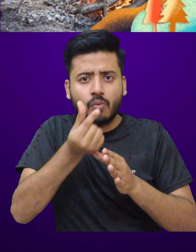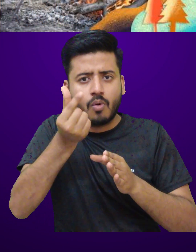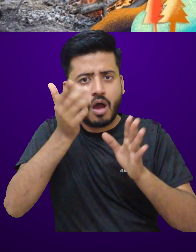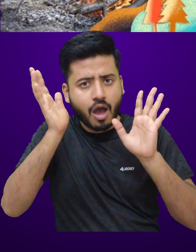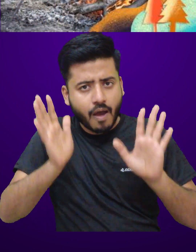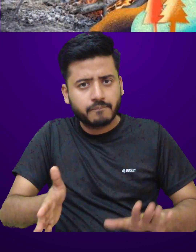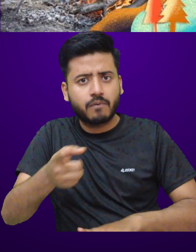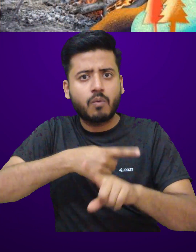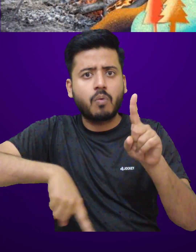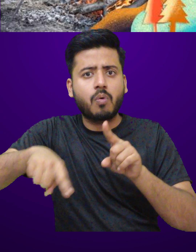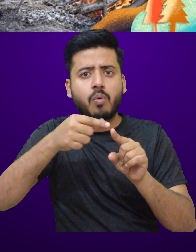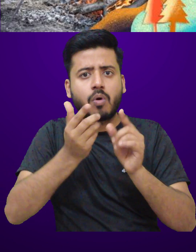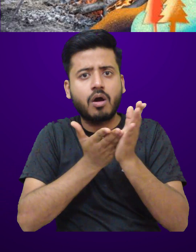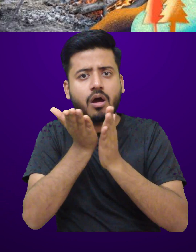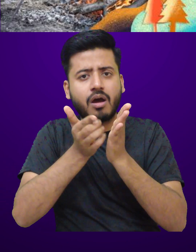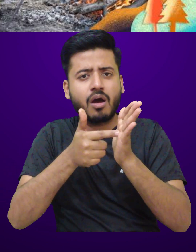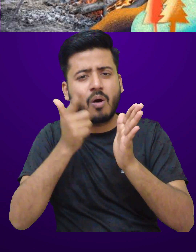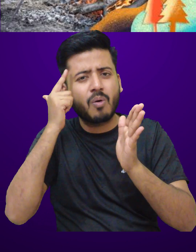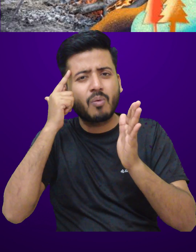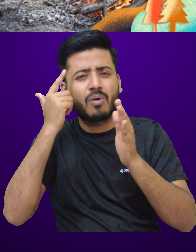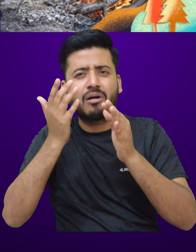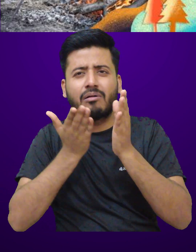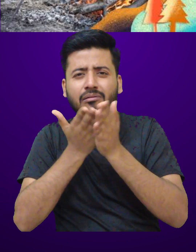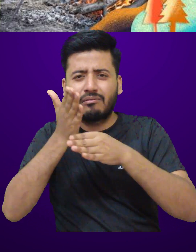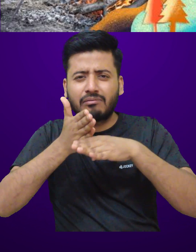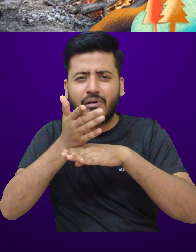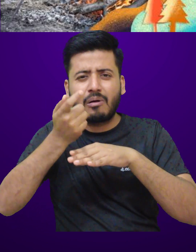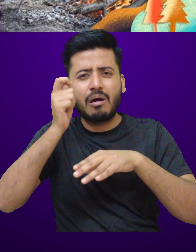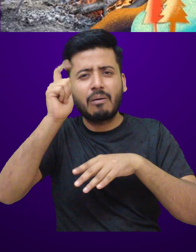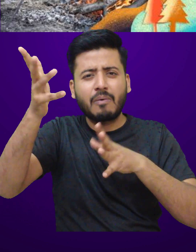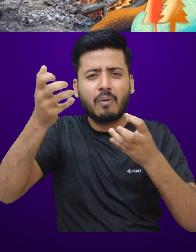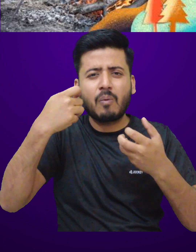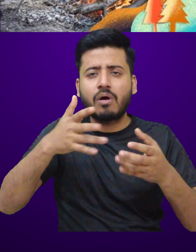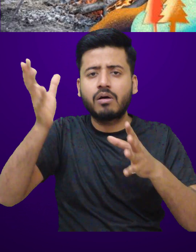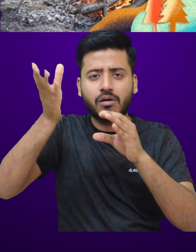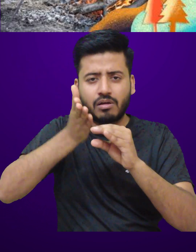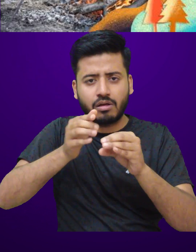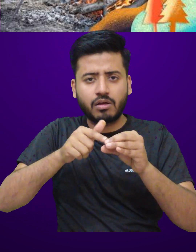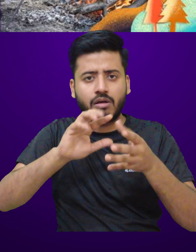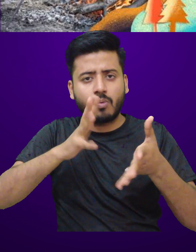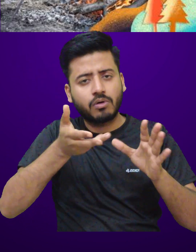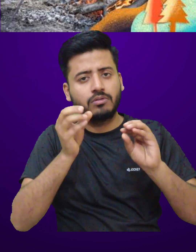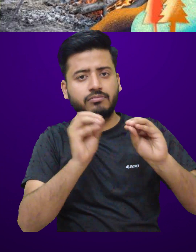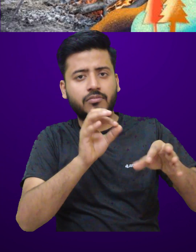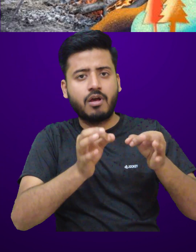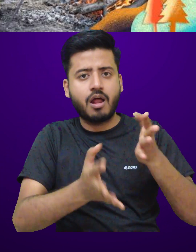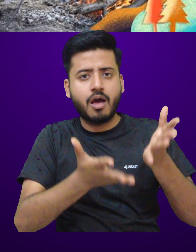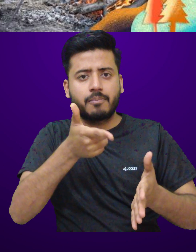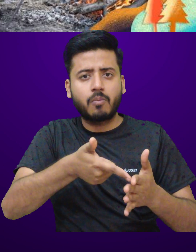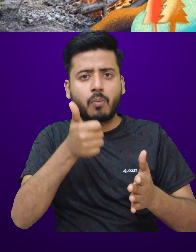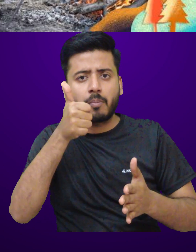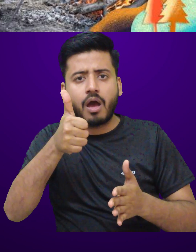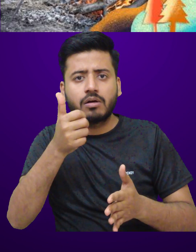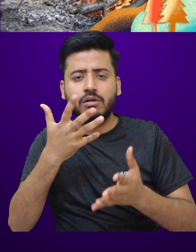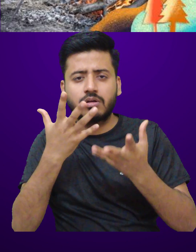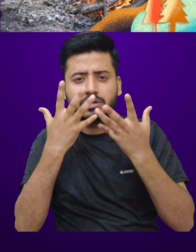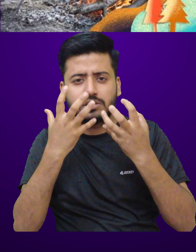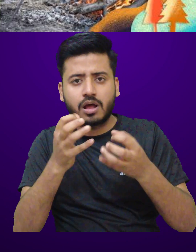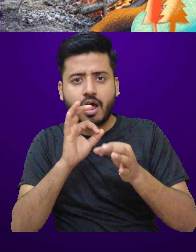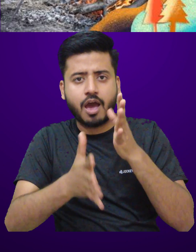sprouts, are then boiled or roasted and eaten. The germinated seed's hard shell can also be cut open to reveal a crunchy